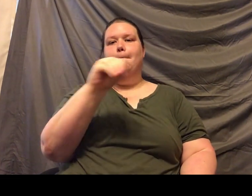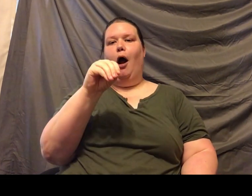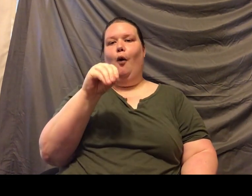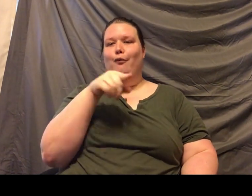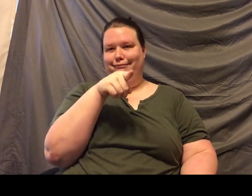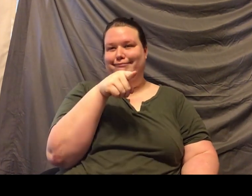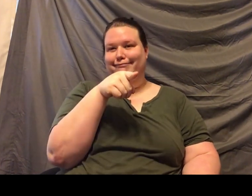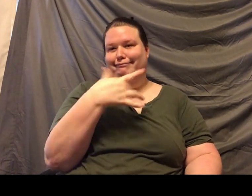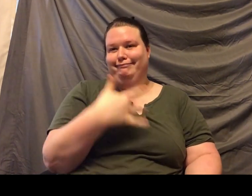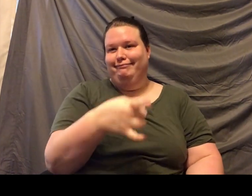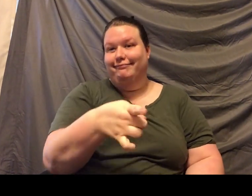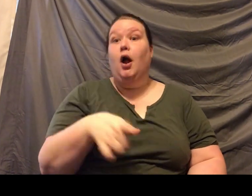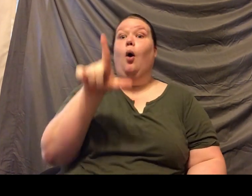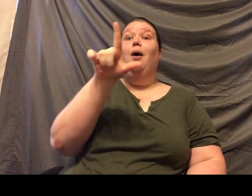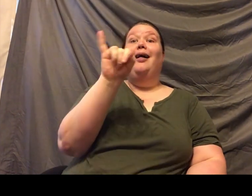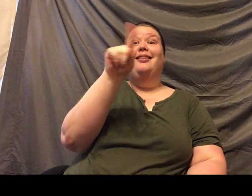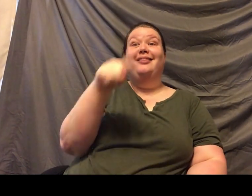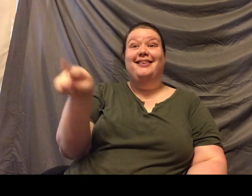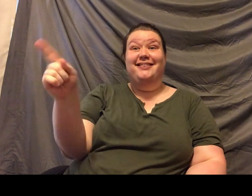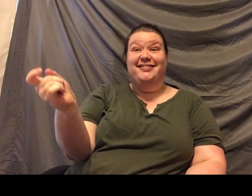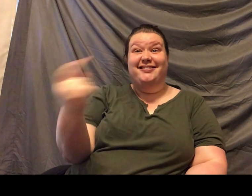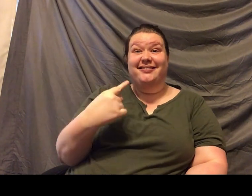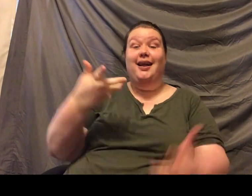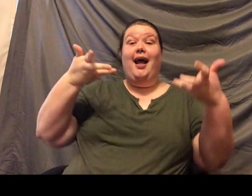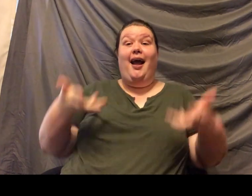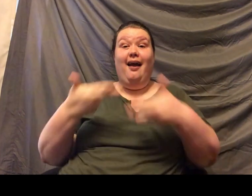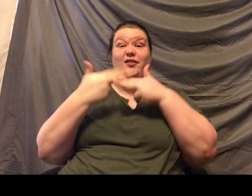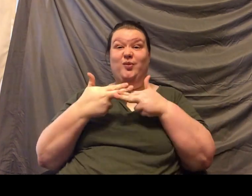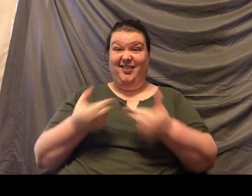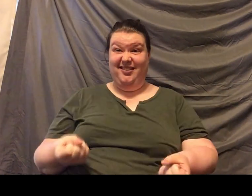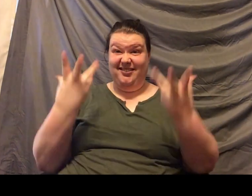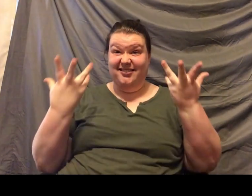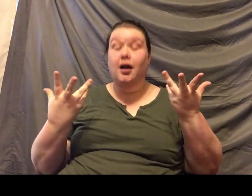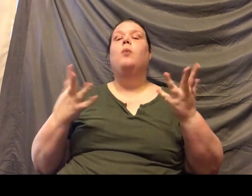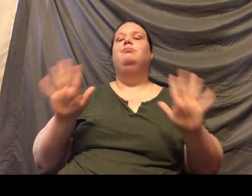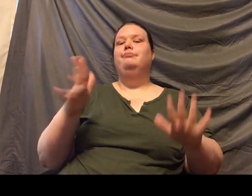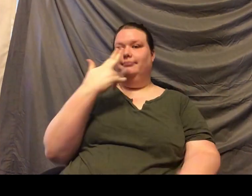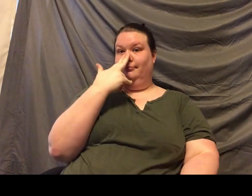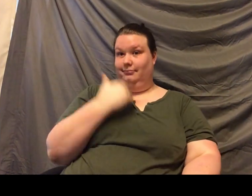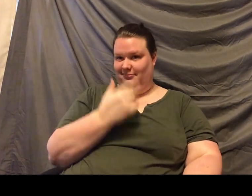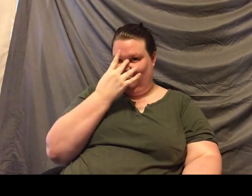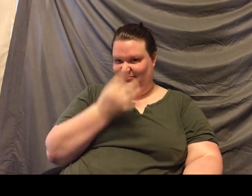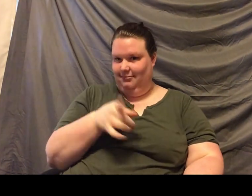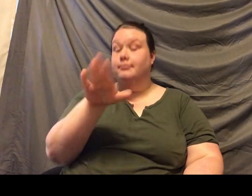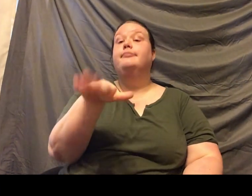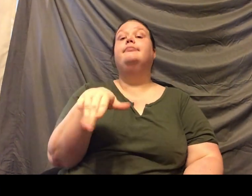his tongue. Oh, Liz has a question. She's asking me, how heavy can they get? Well, it's really funny. Mo here, he's a 21,